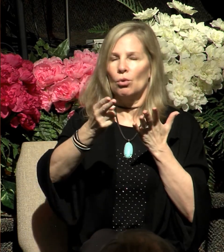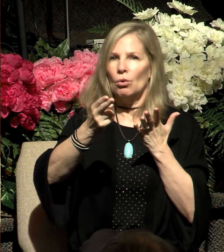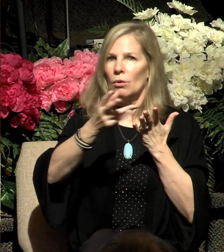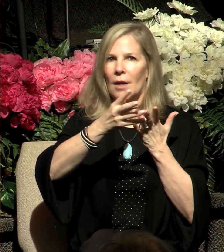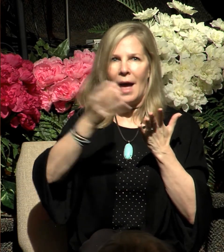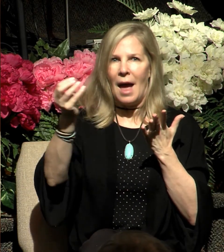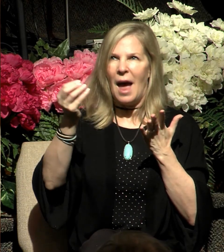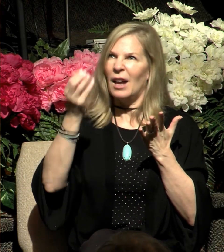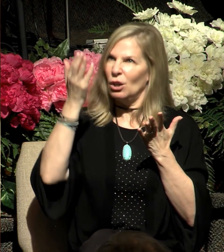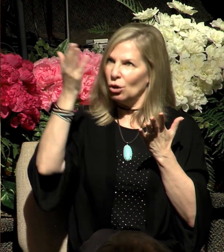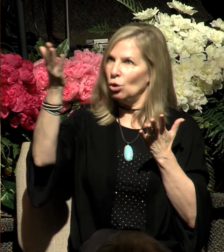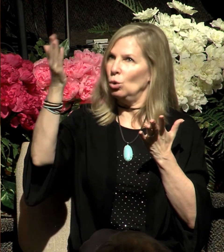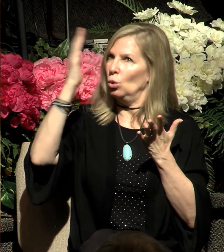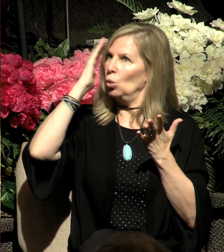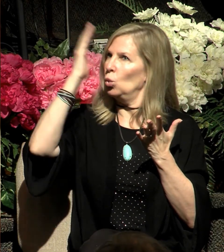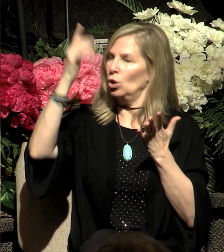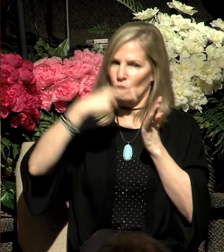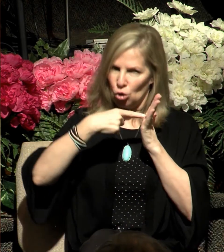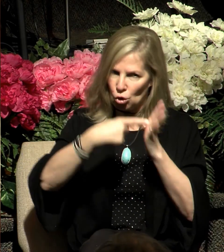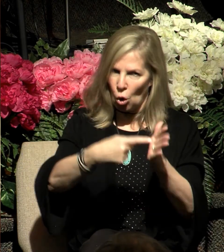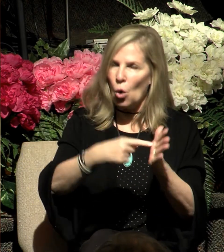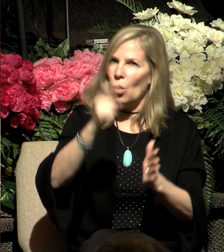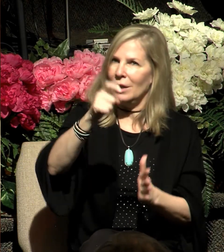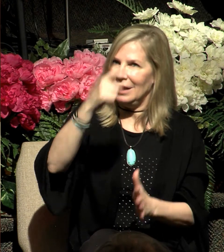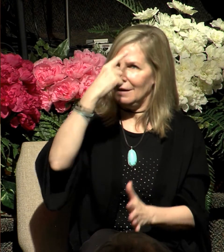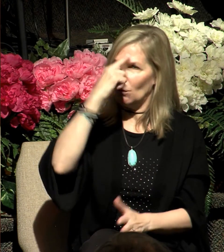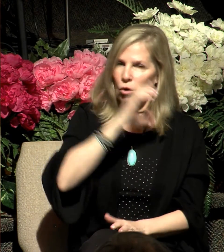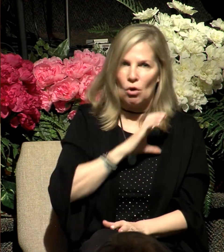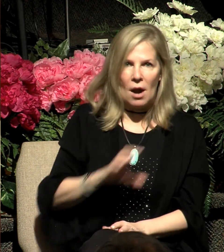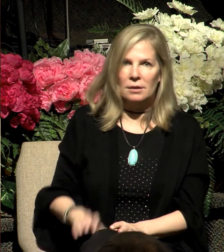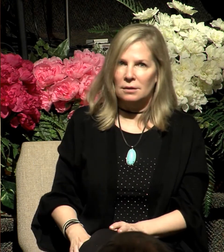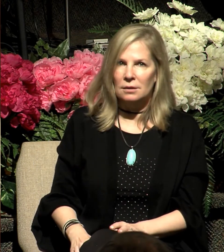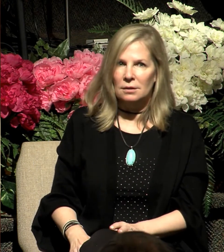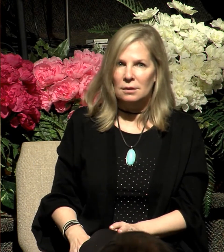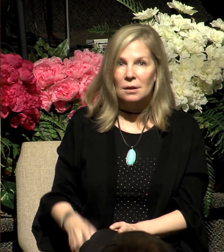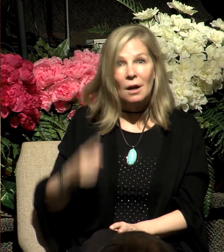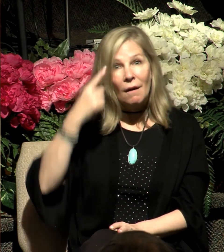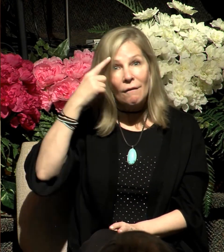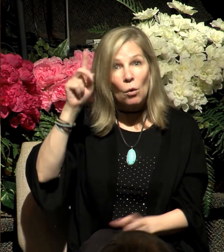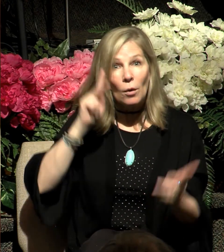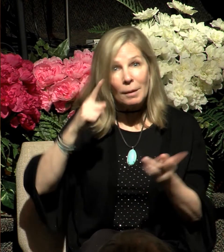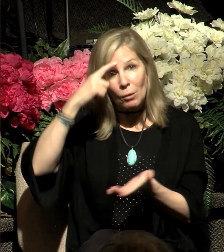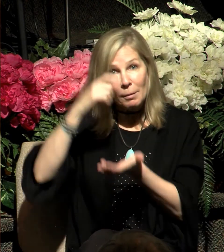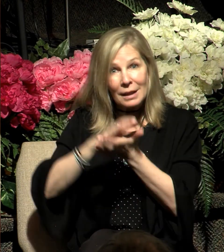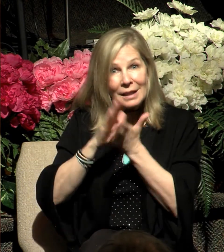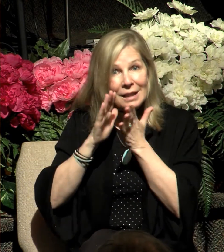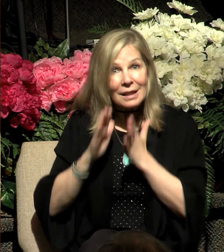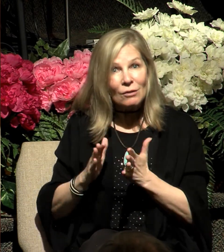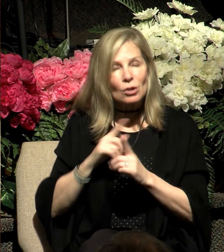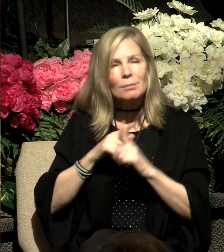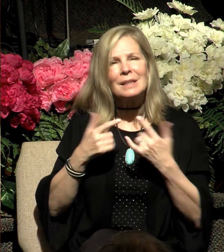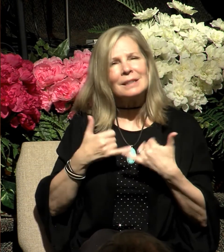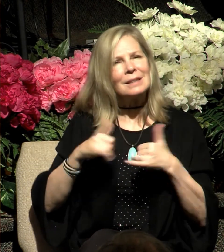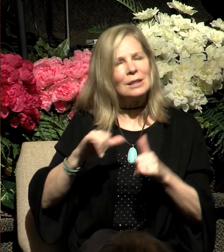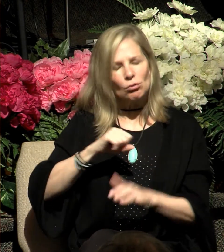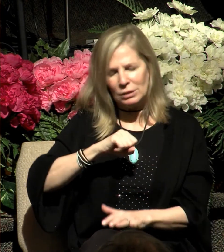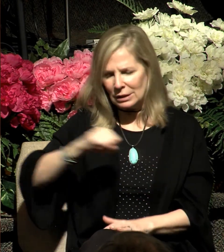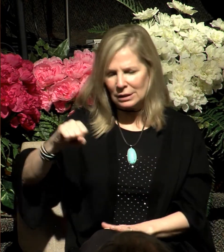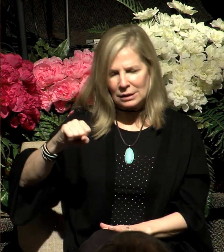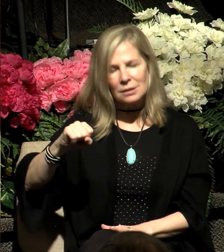you would show them their need for Christ. For those, Lord, who are believers and yet still resist you, something you've been dealing